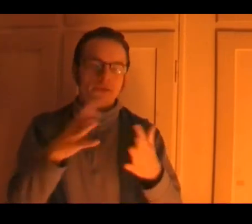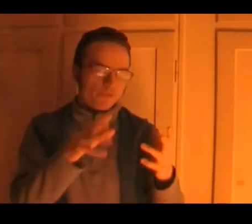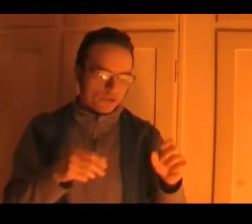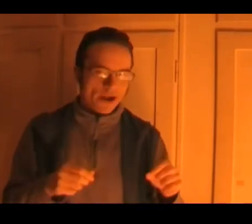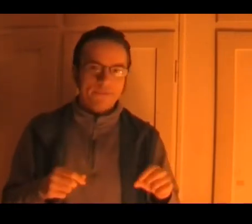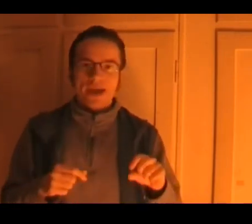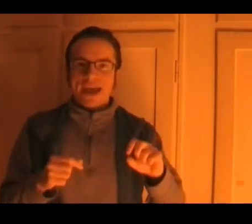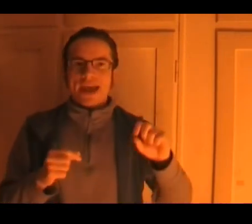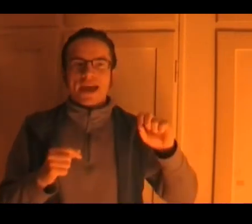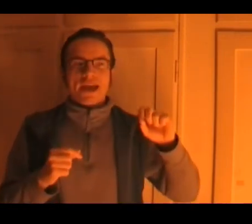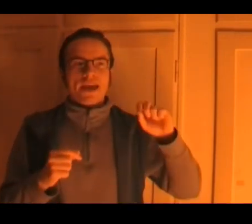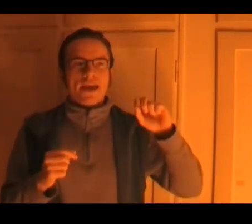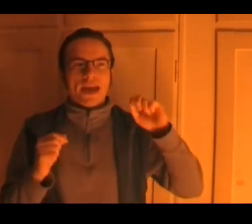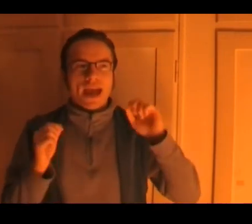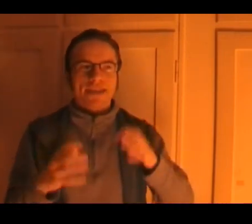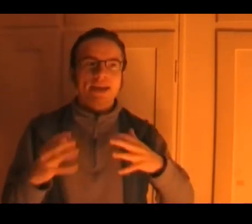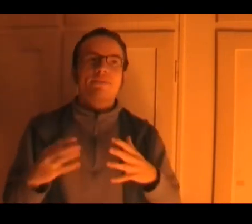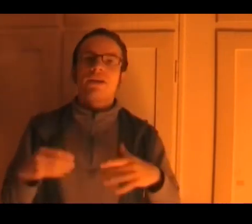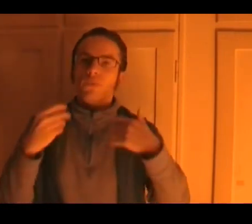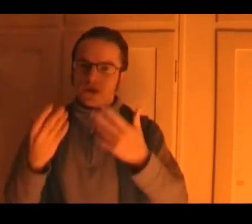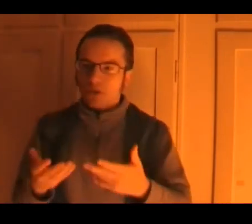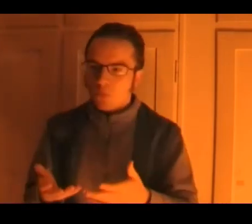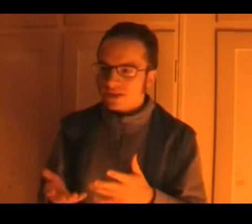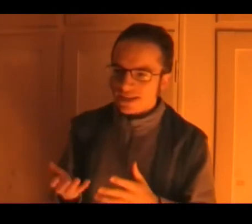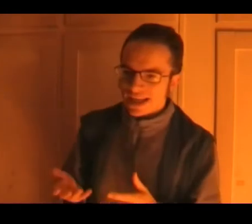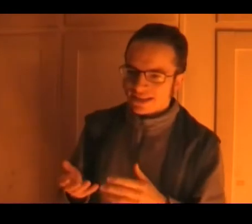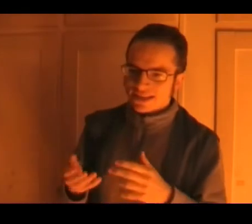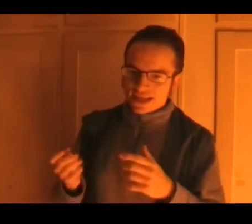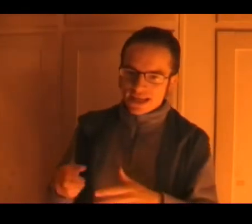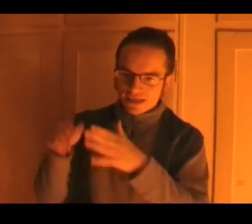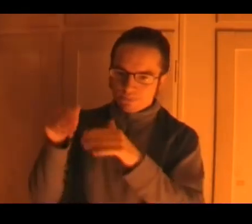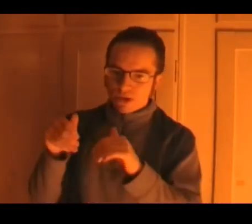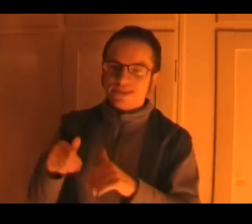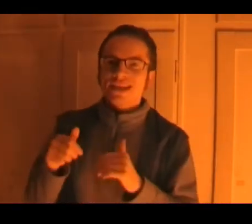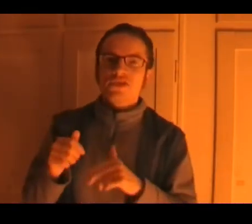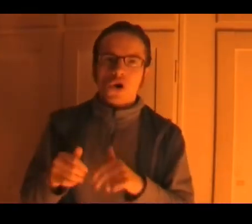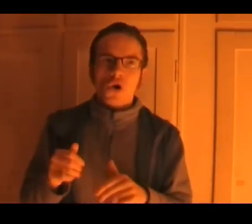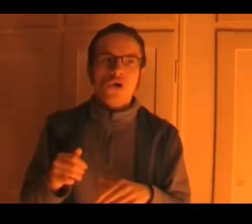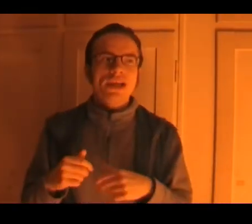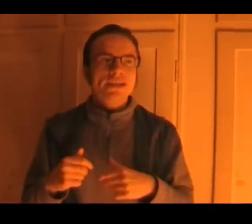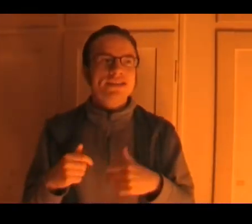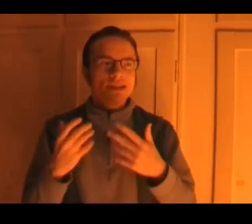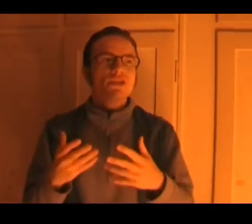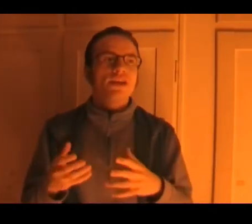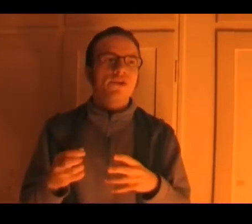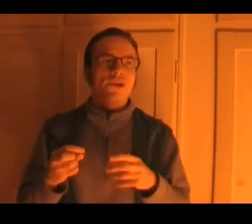photograph and that's about it well you know once it's possessed her it seems to give her